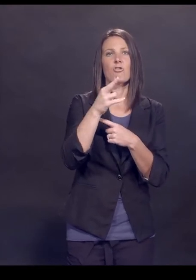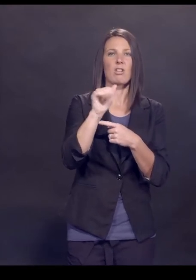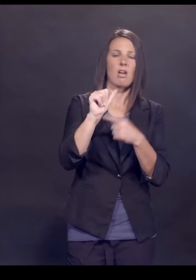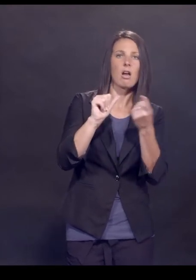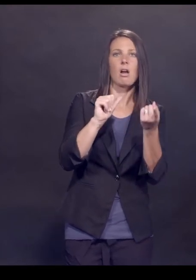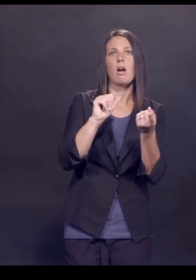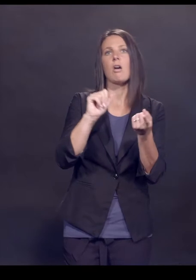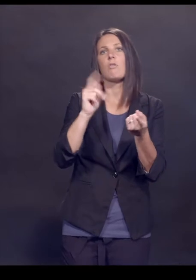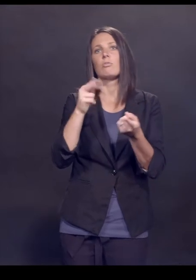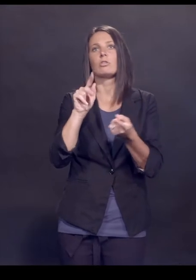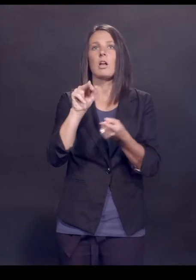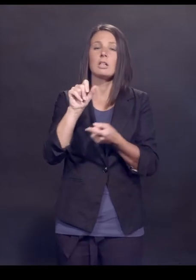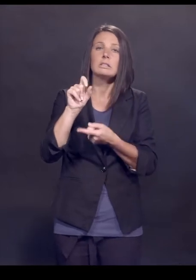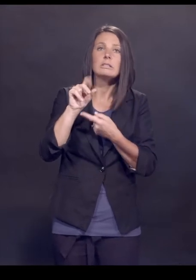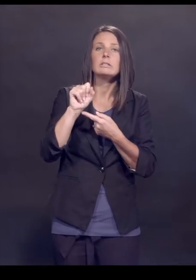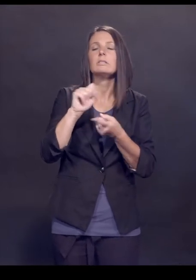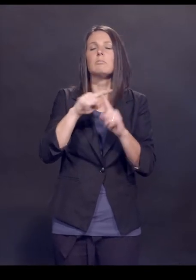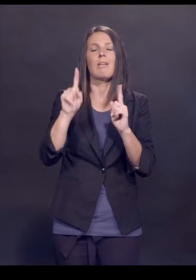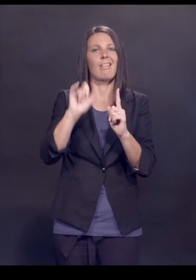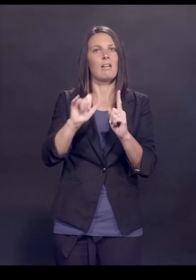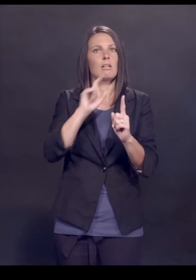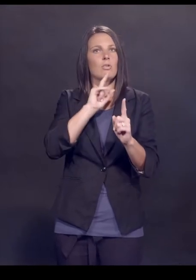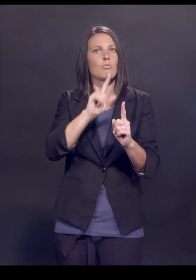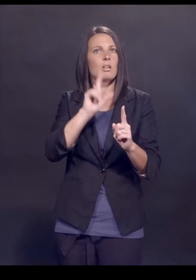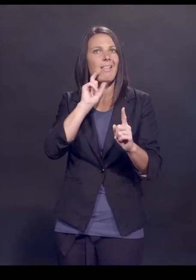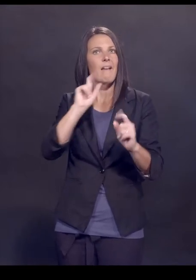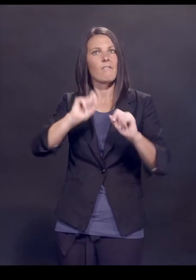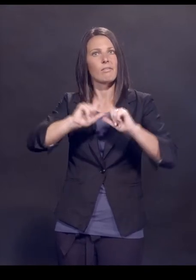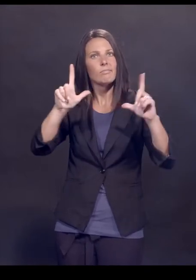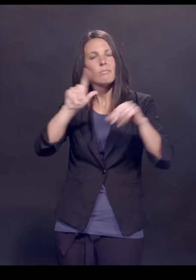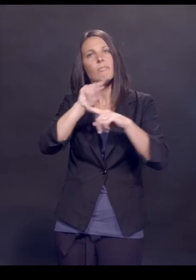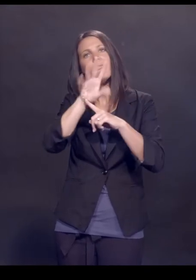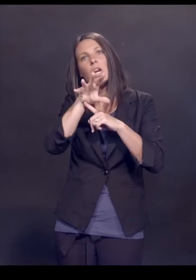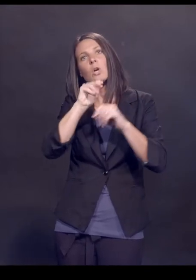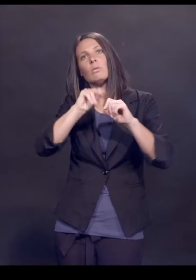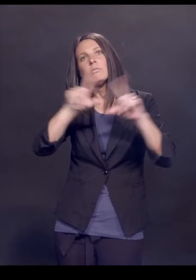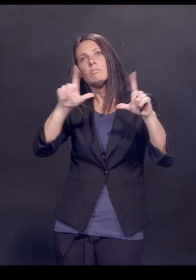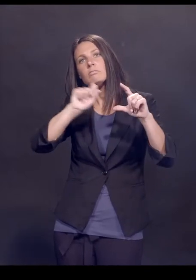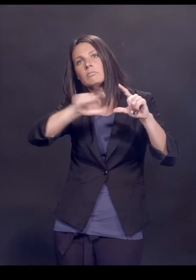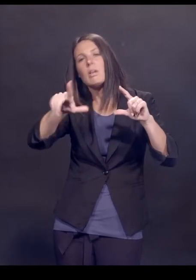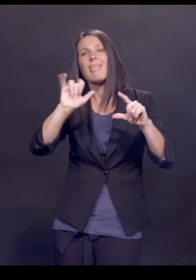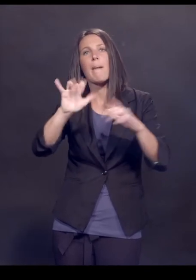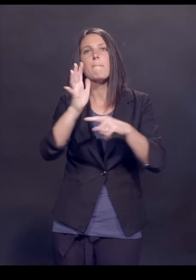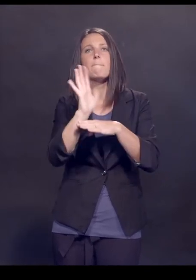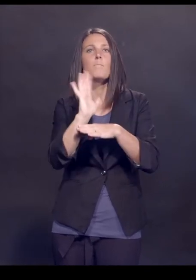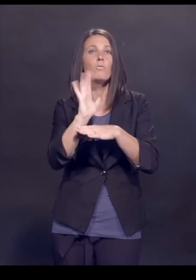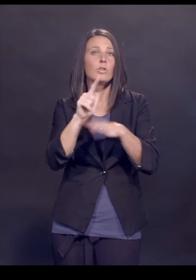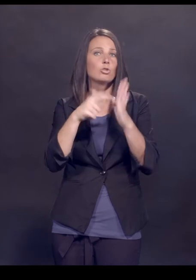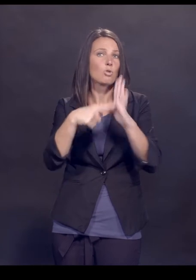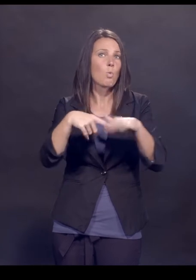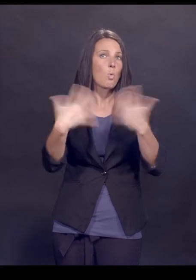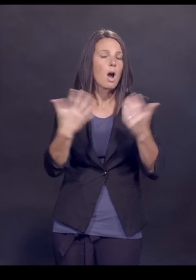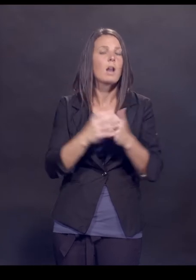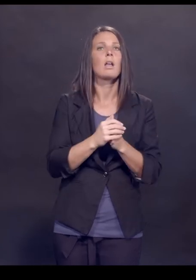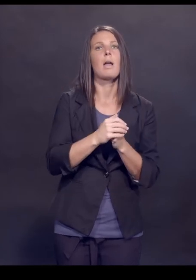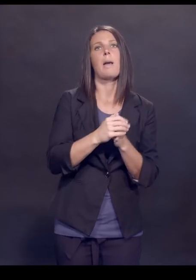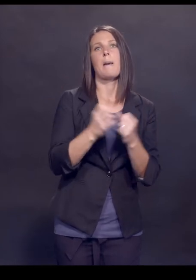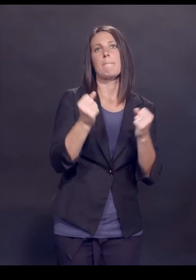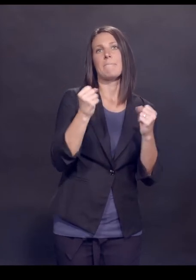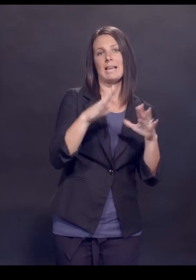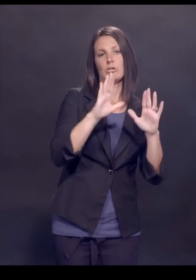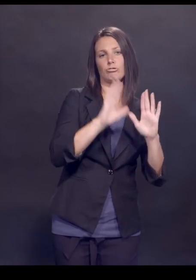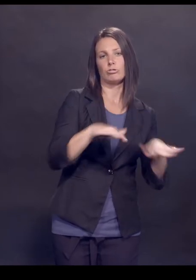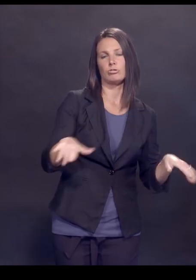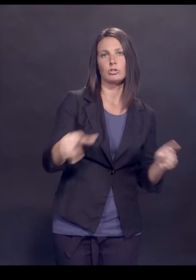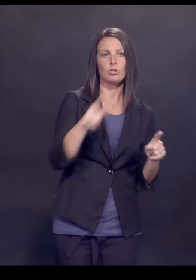technically it really should have been DTP, diphtheria tetanus pertussis. But what that movie showed was it showed a series of children,